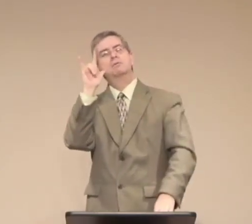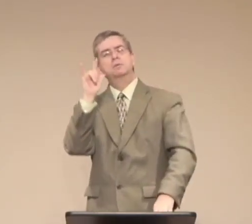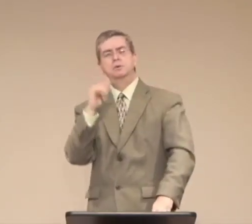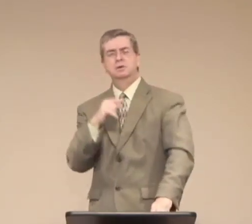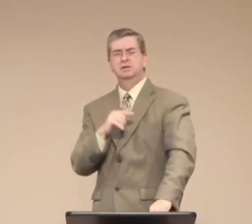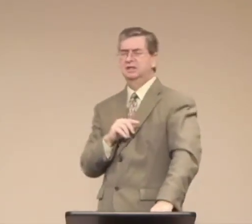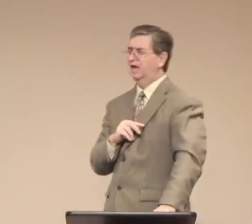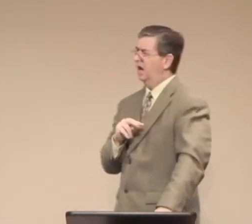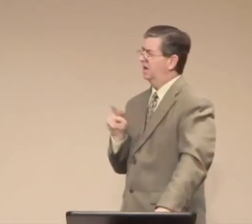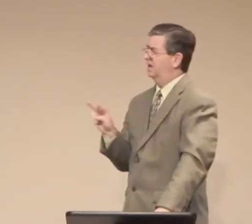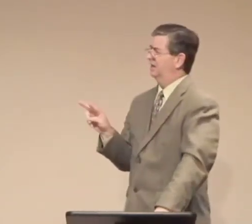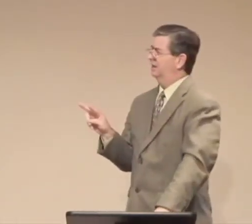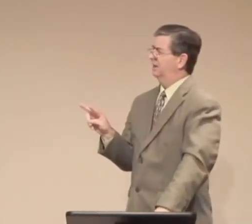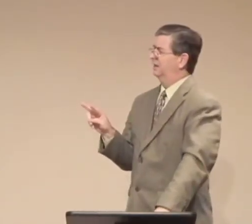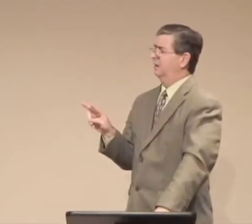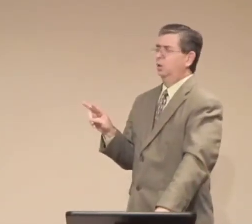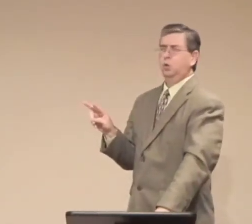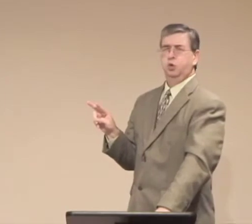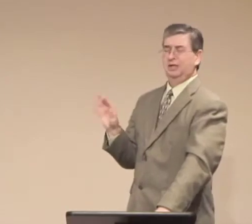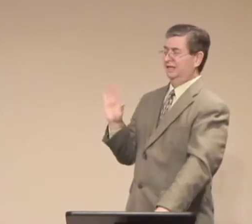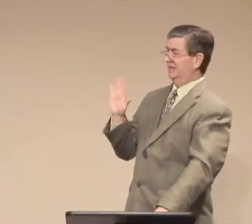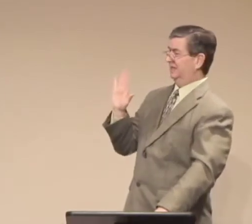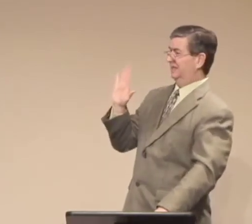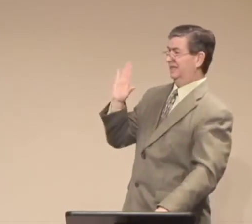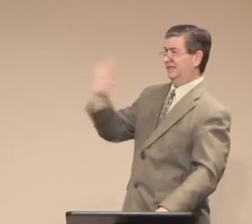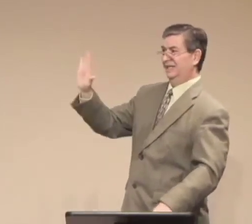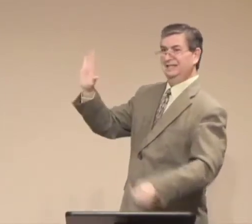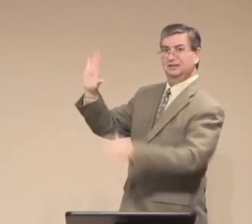she received Jesus Christ as her Savior.